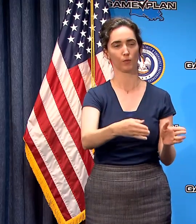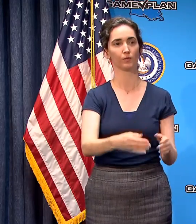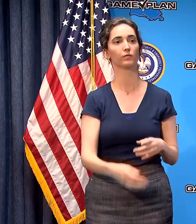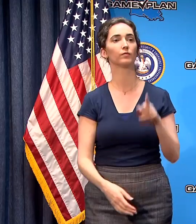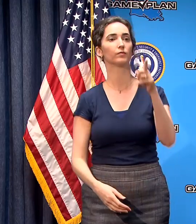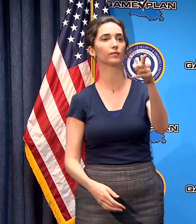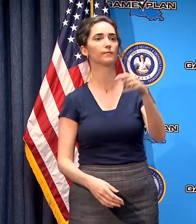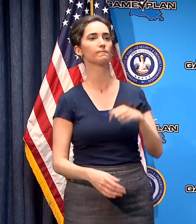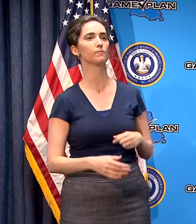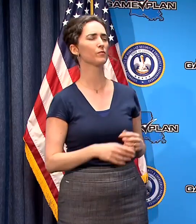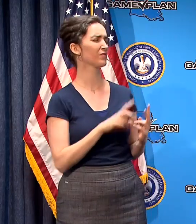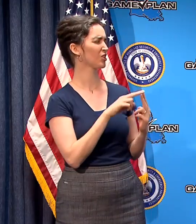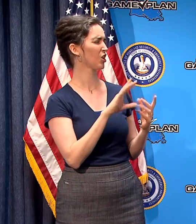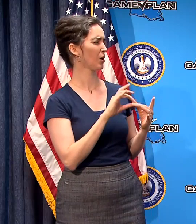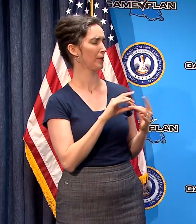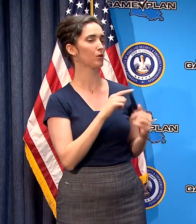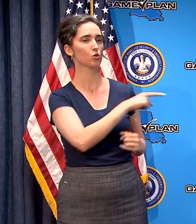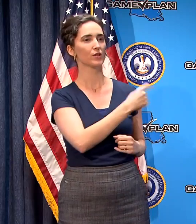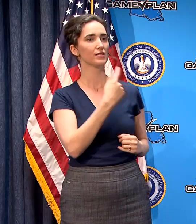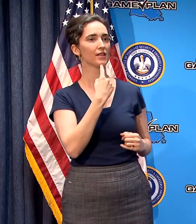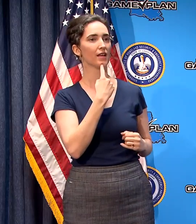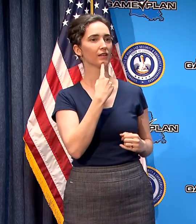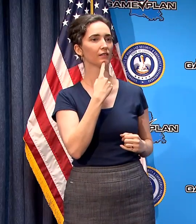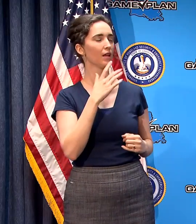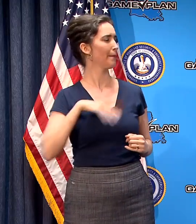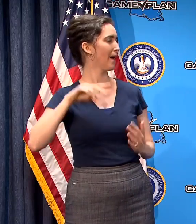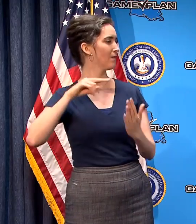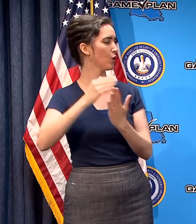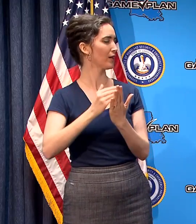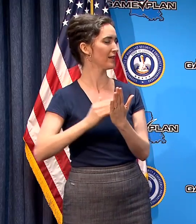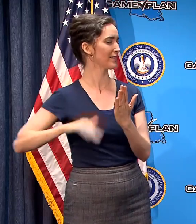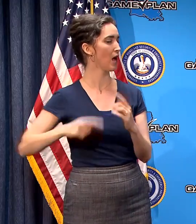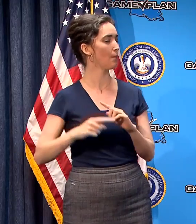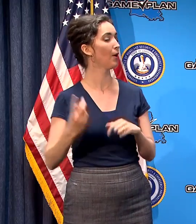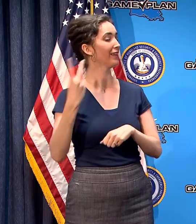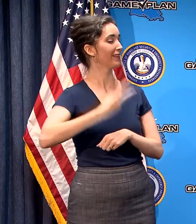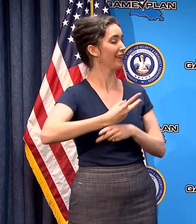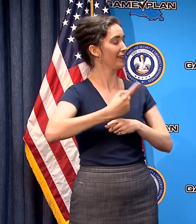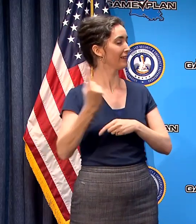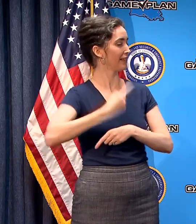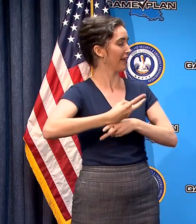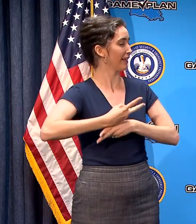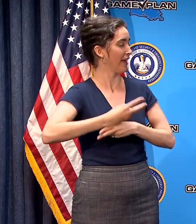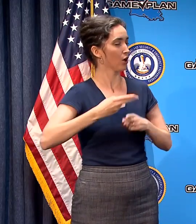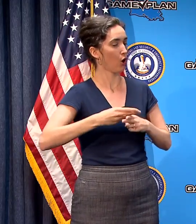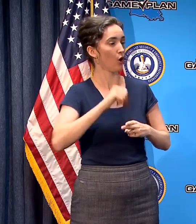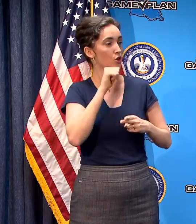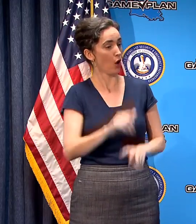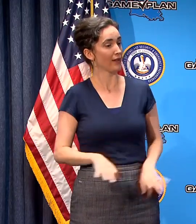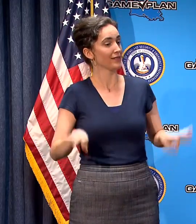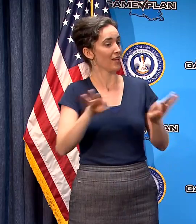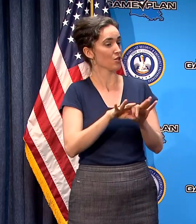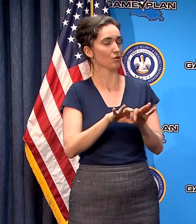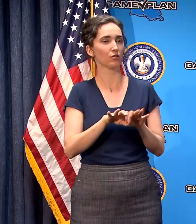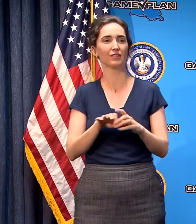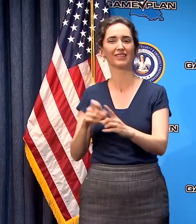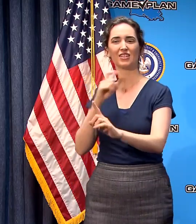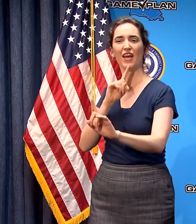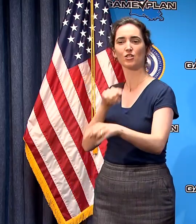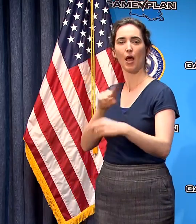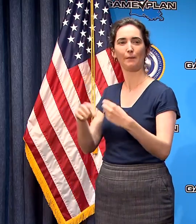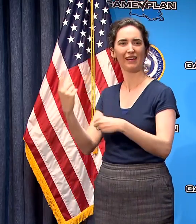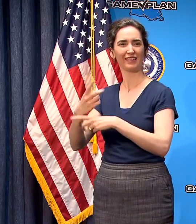a quick one you said I didn't get the chance to look that list are daycares considered non-essential? well I just answered about